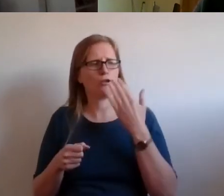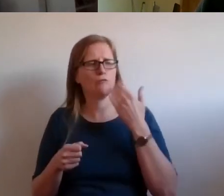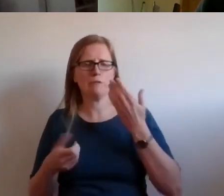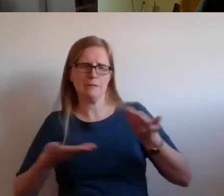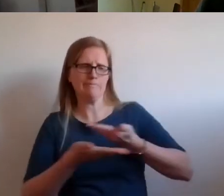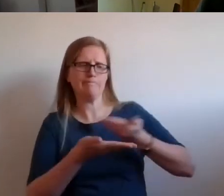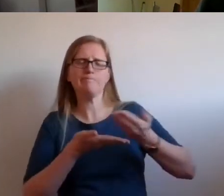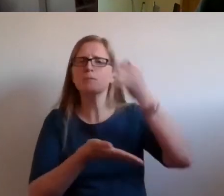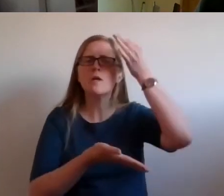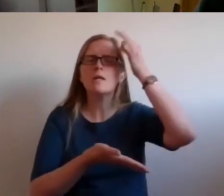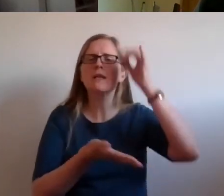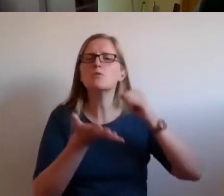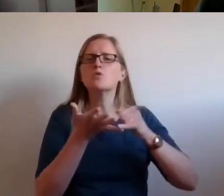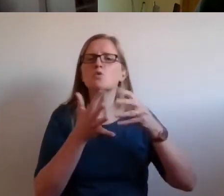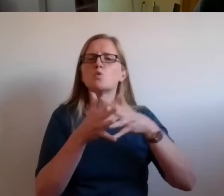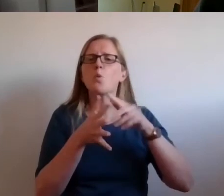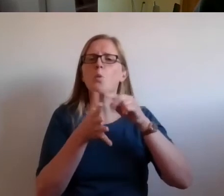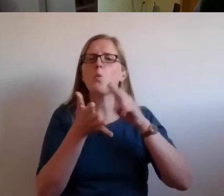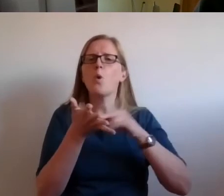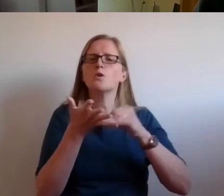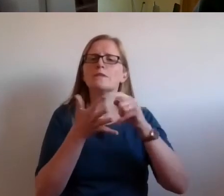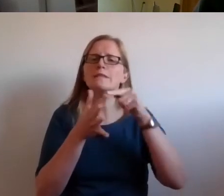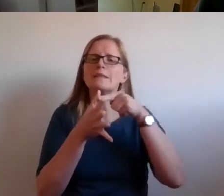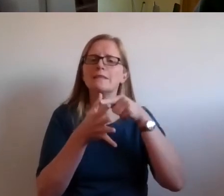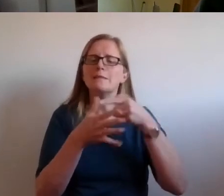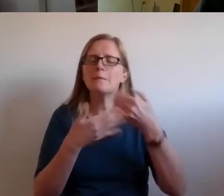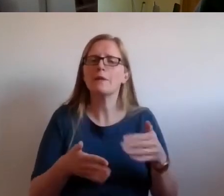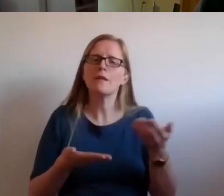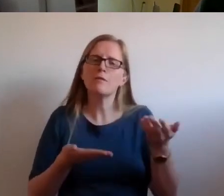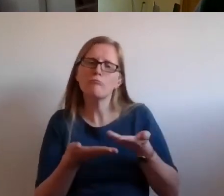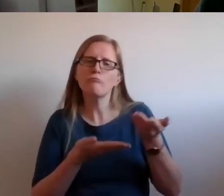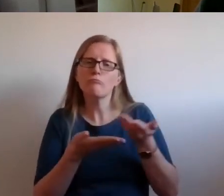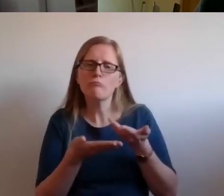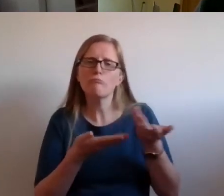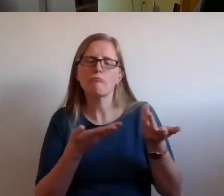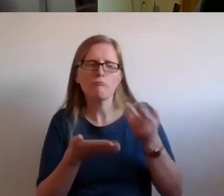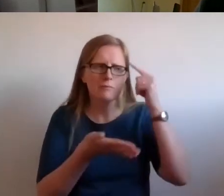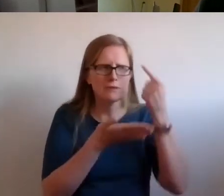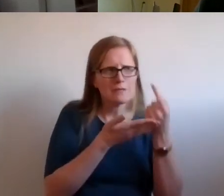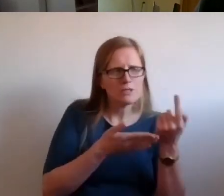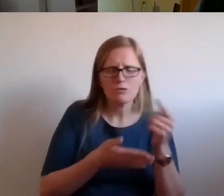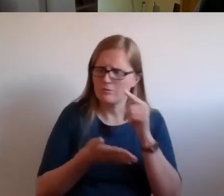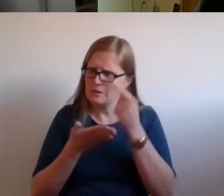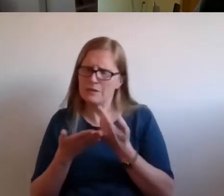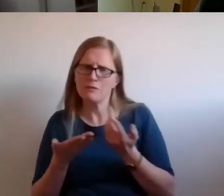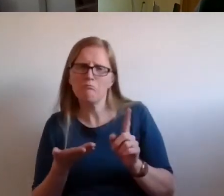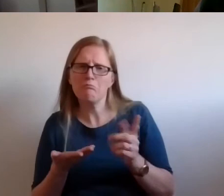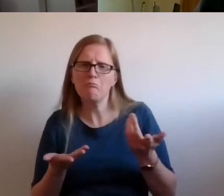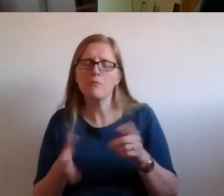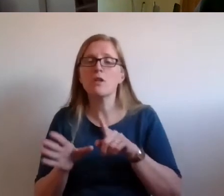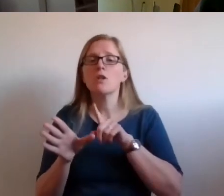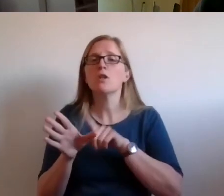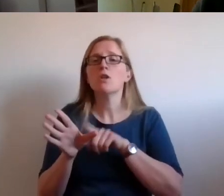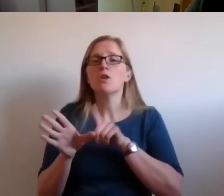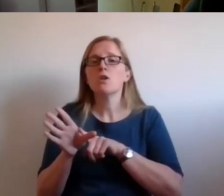local authority led initiative, and where it comes from civil society. And in York, the campaign was led by civil society and community